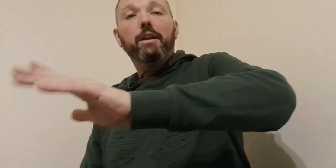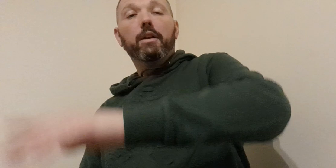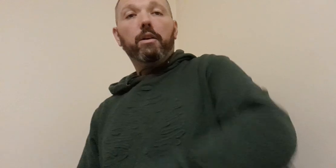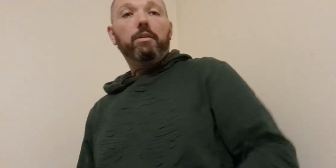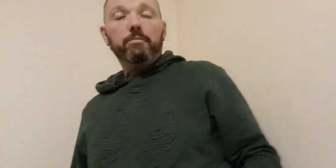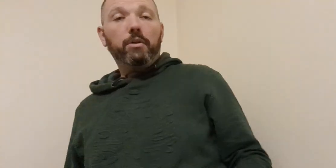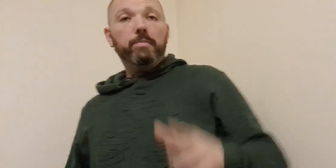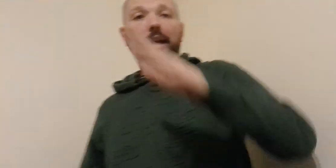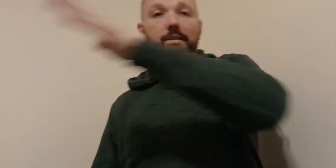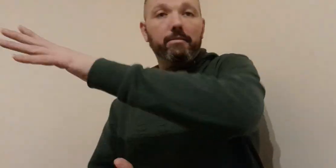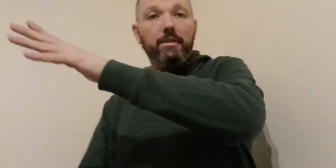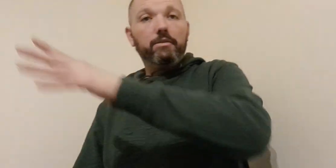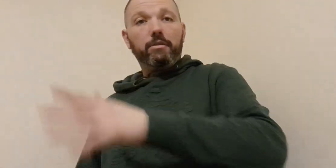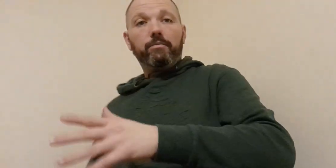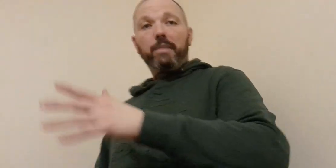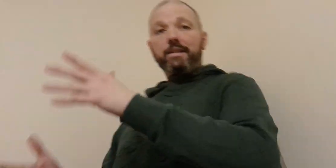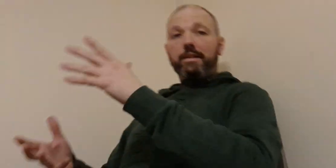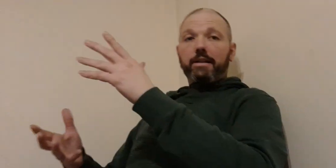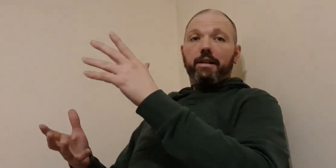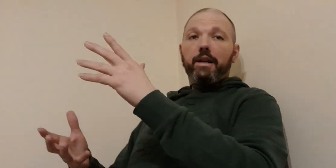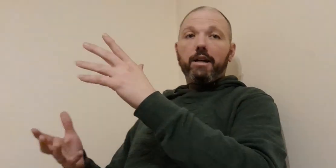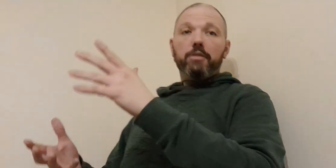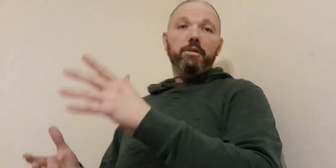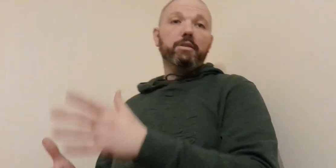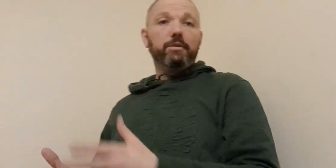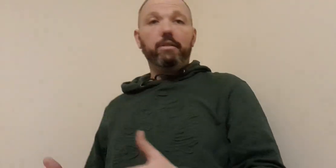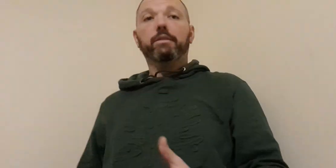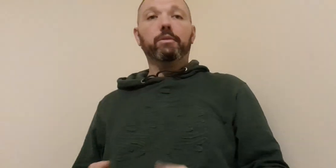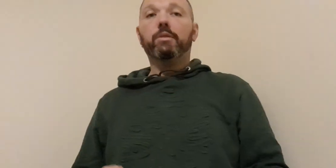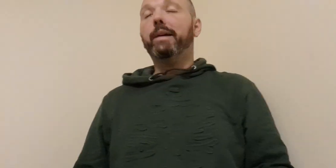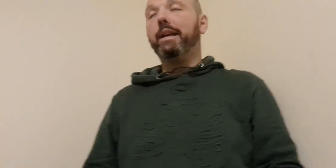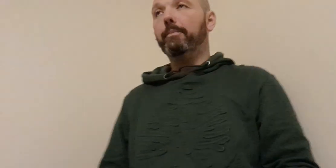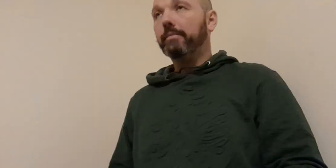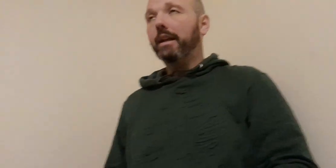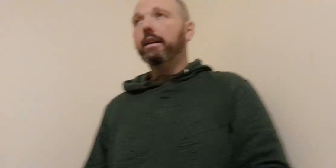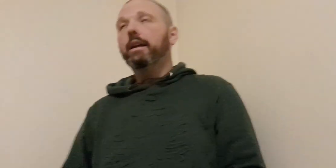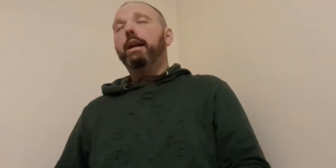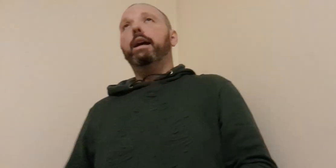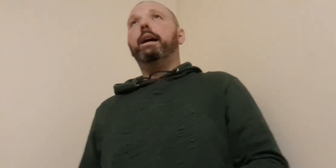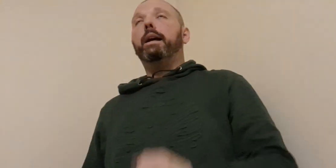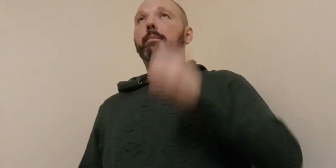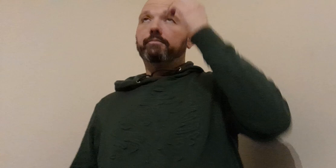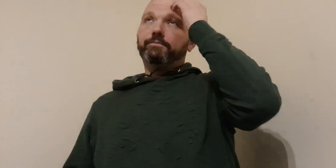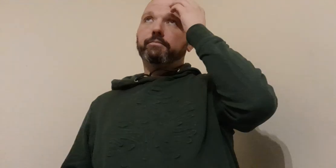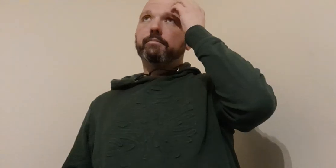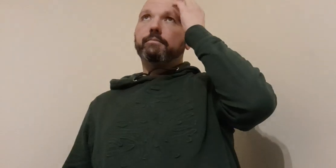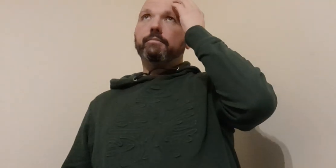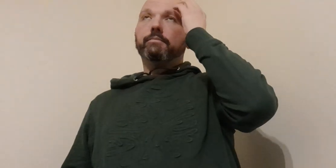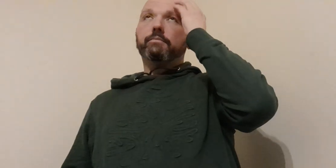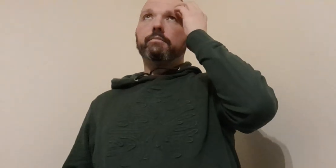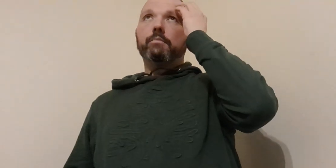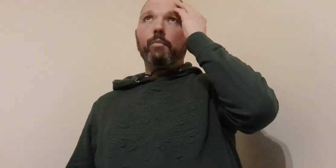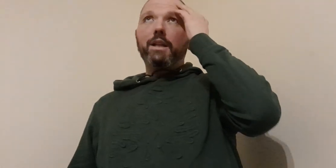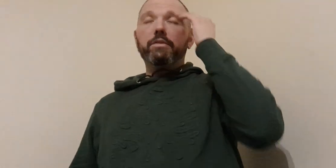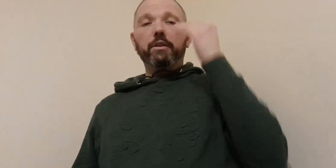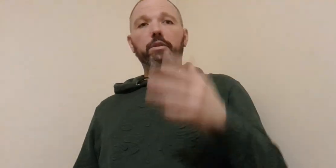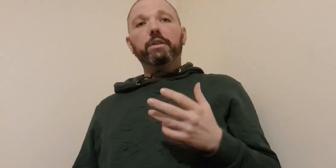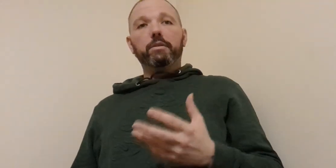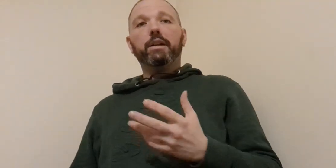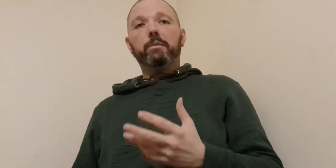unbalance them like or basically to kind of lock out like the lower back um the other like a kind